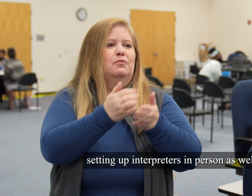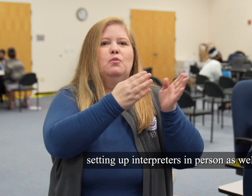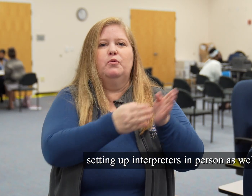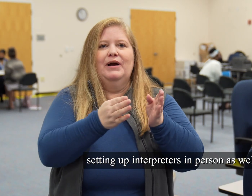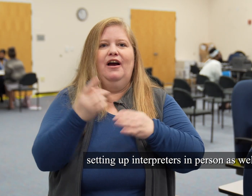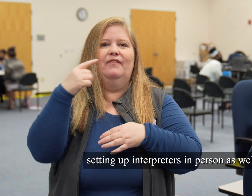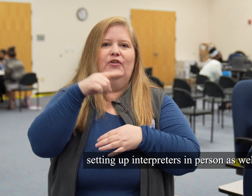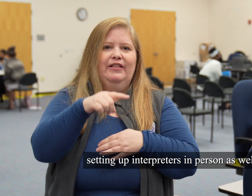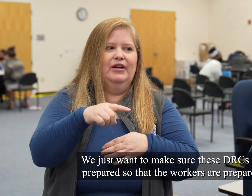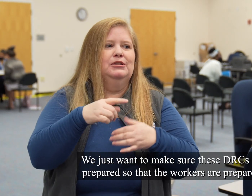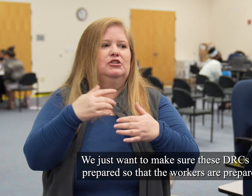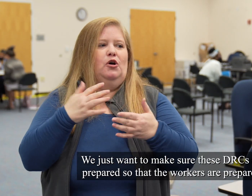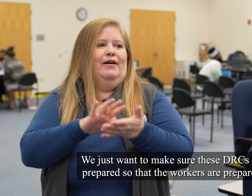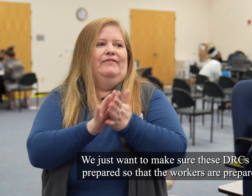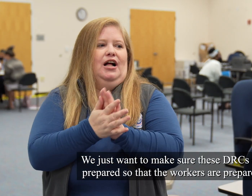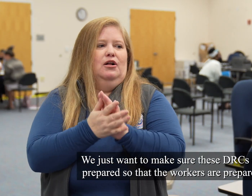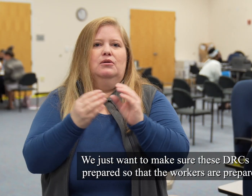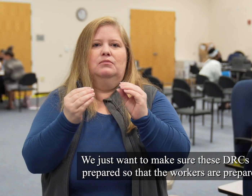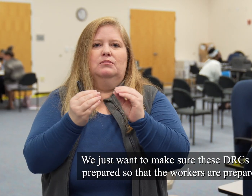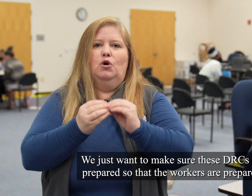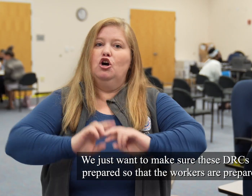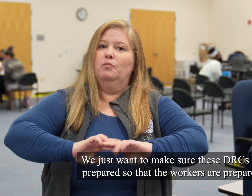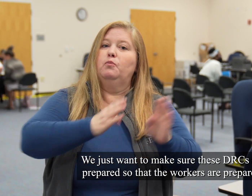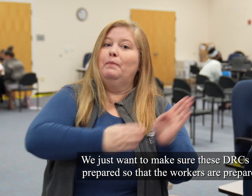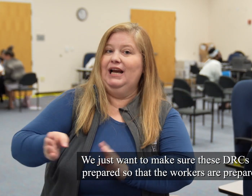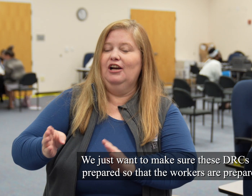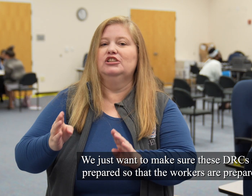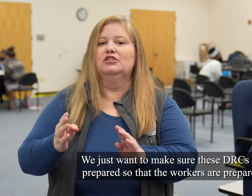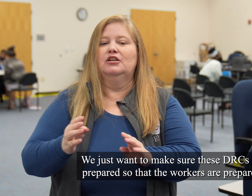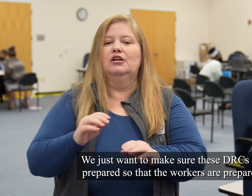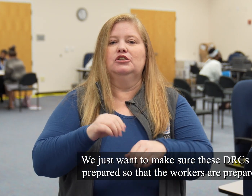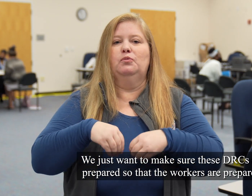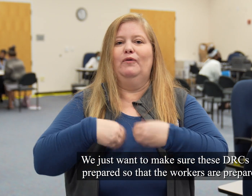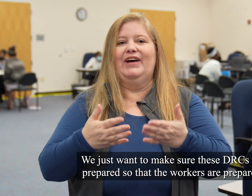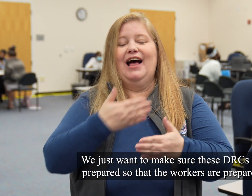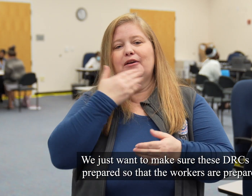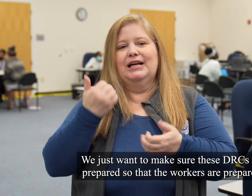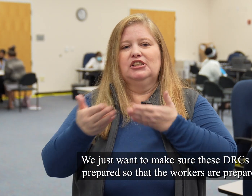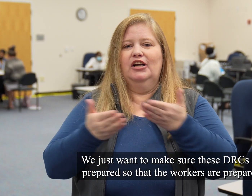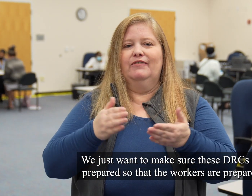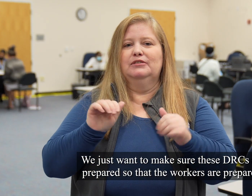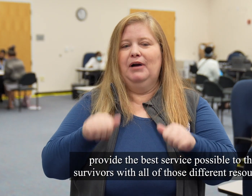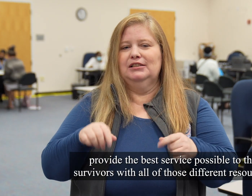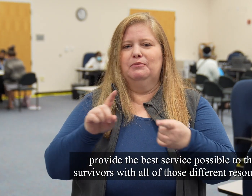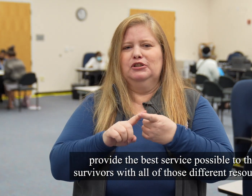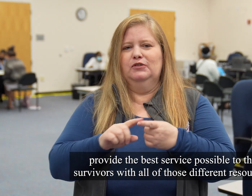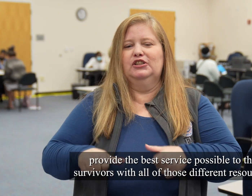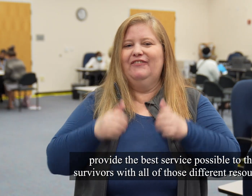as well. We just want to make sure these DRCs are prepared so that the workers are prepared, provide the best service